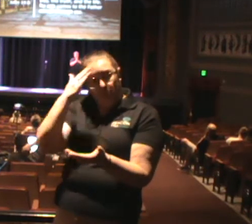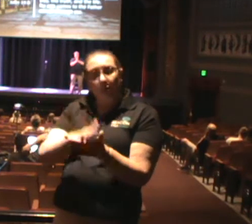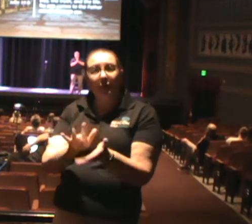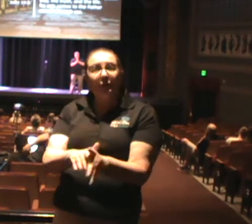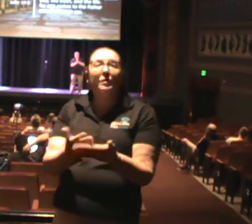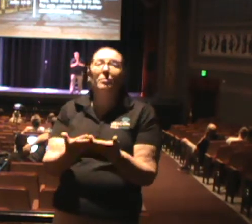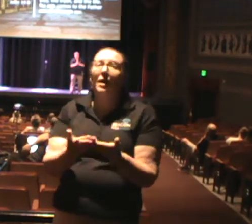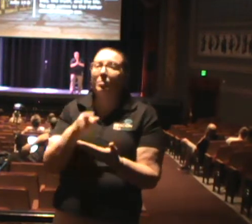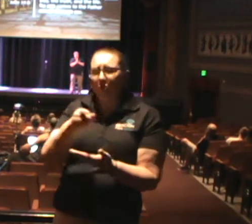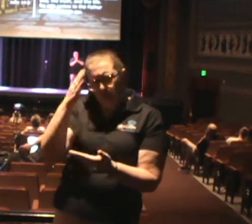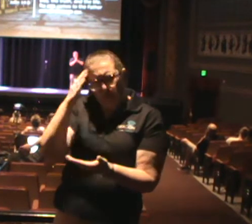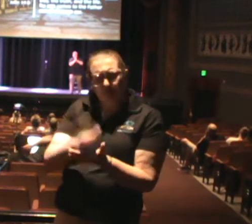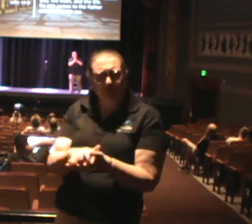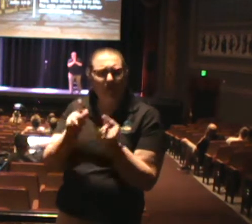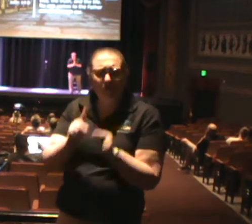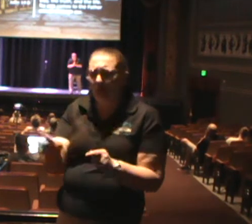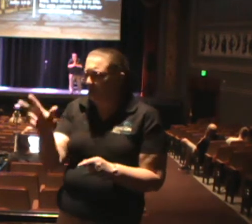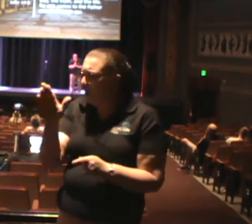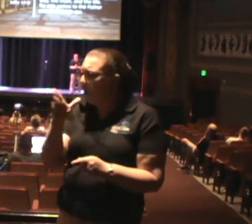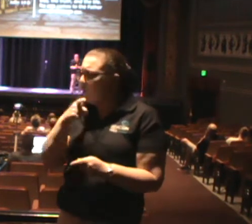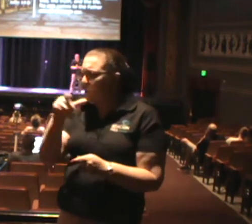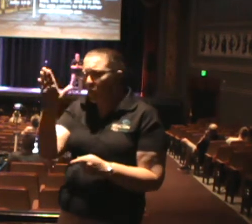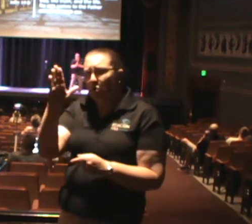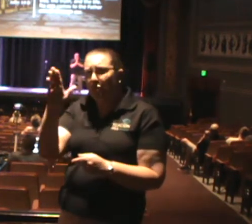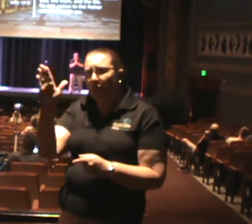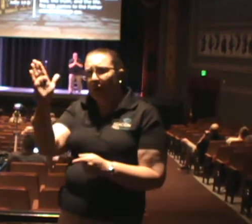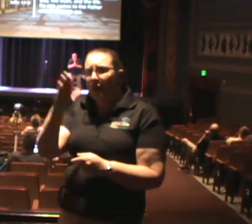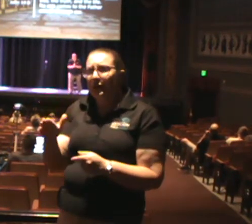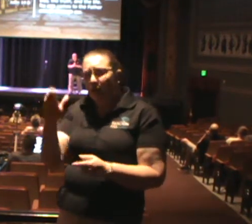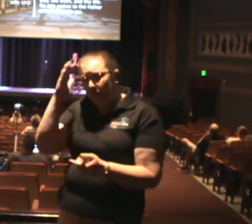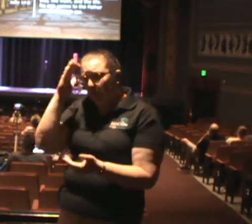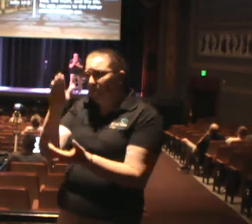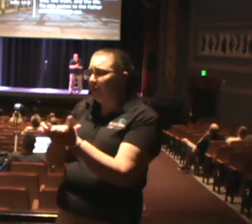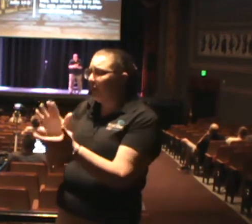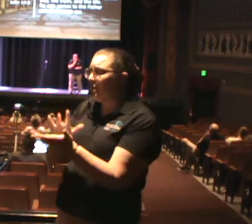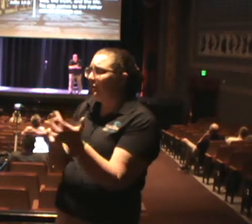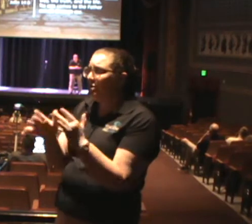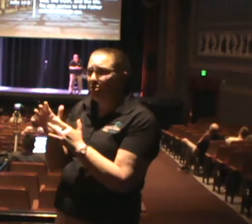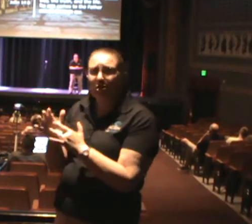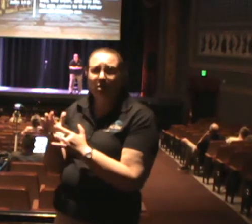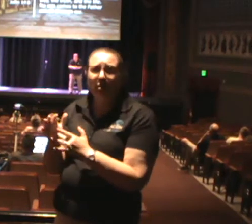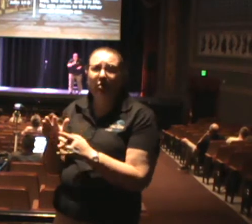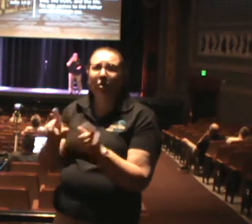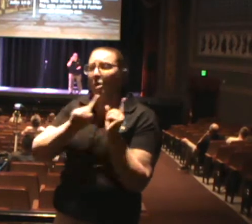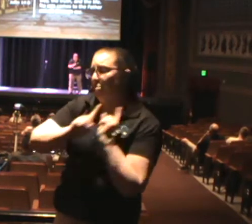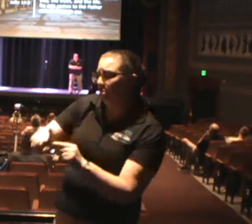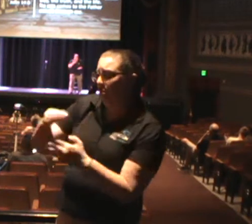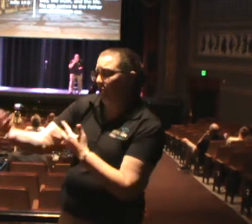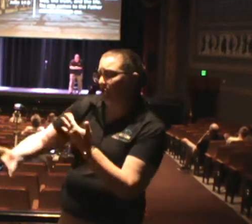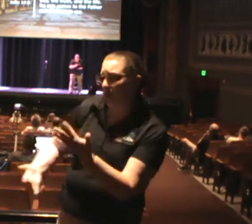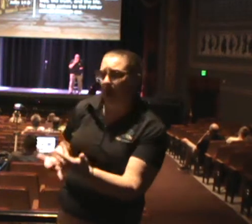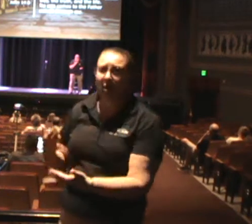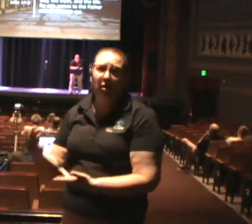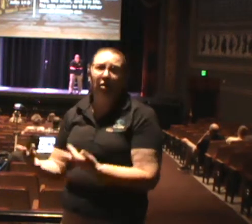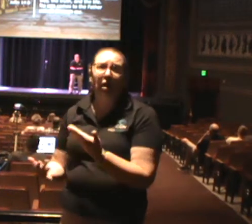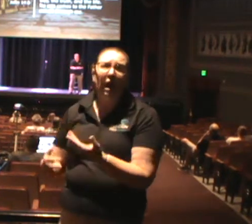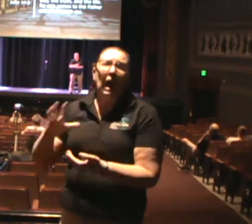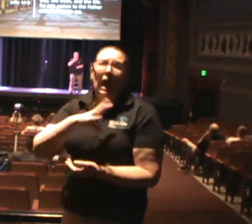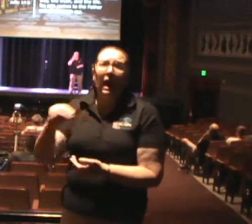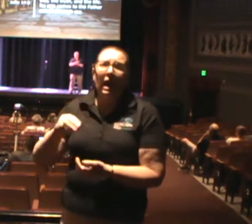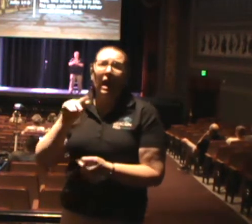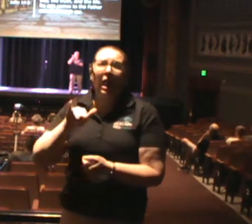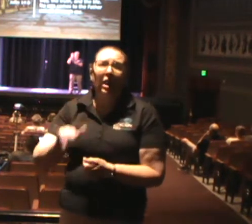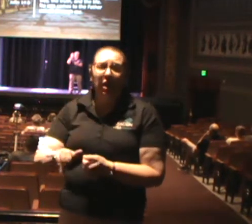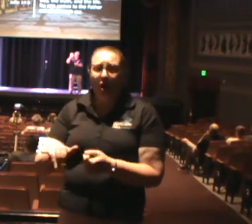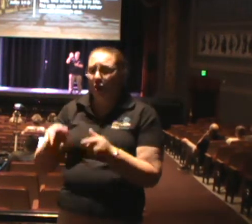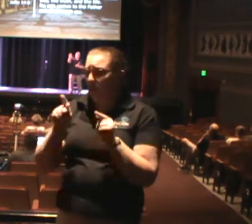have believed in Jesus Christ will spend an eternity in hell, then the fact that there are false people who have never heard the name of Jesus,